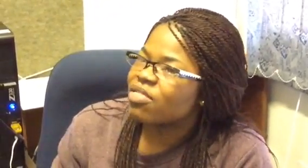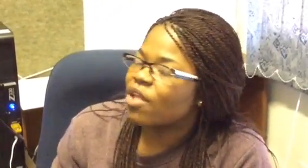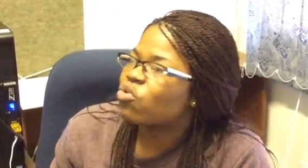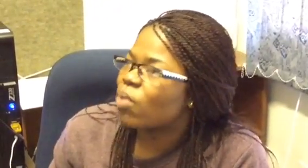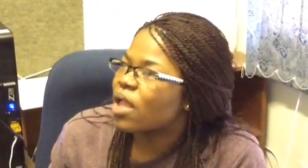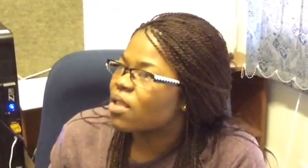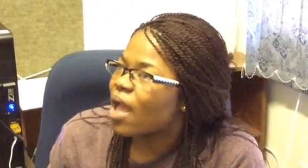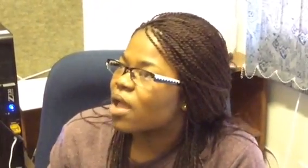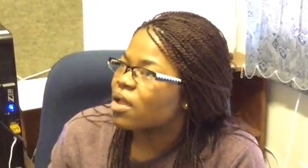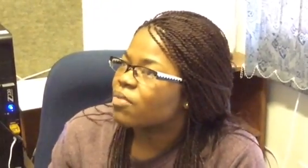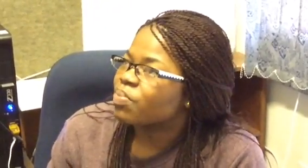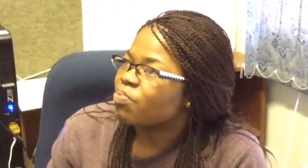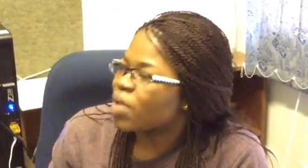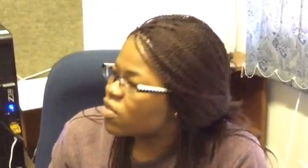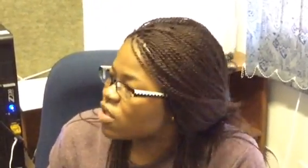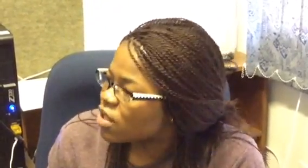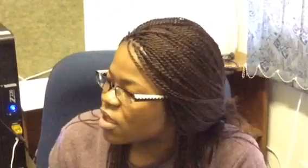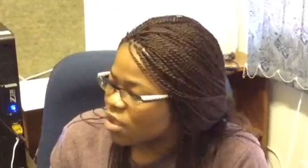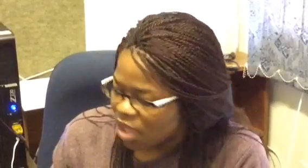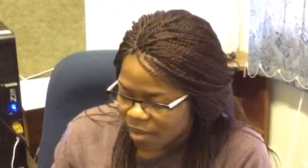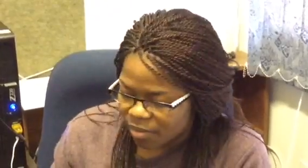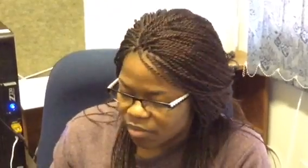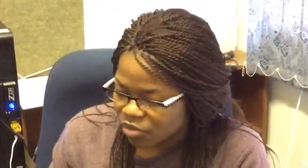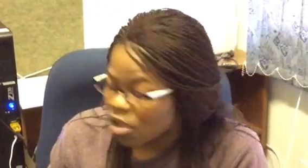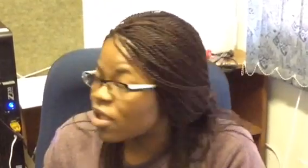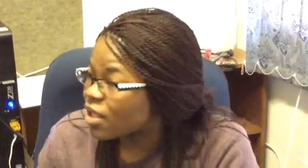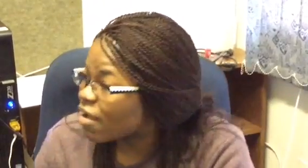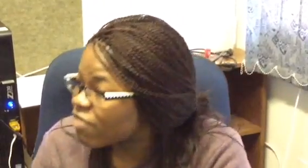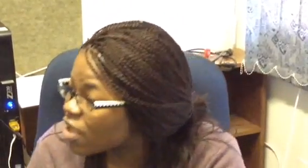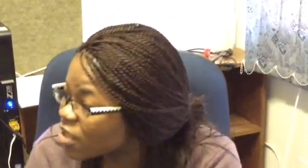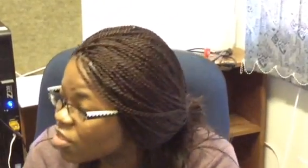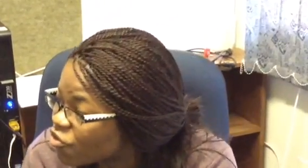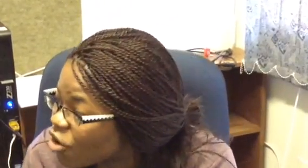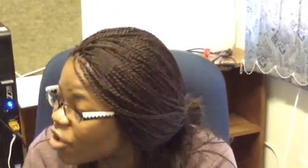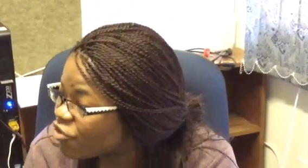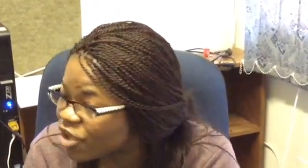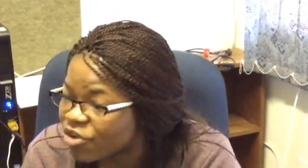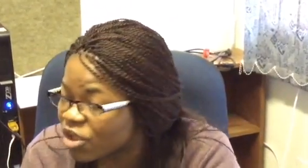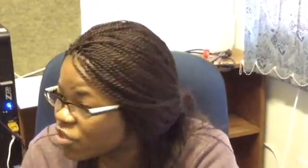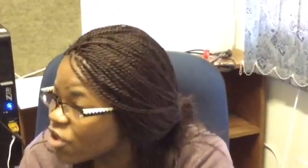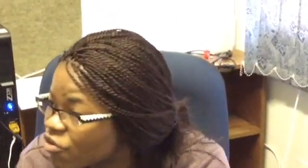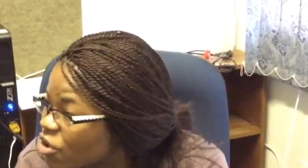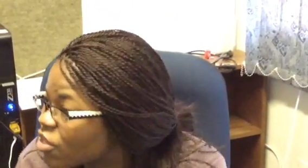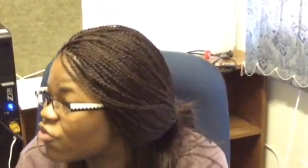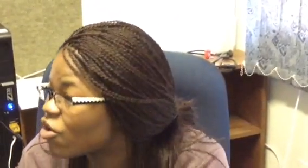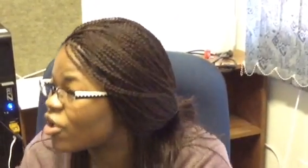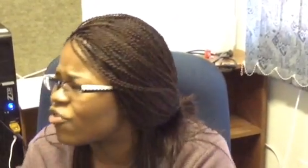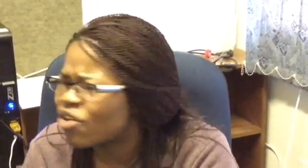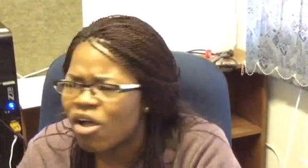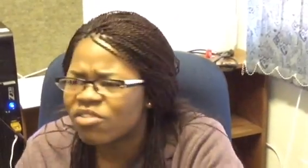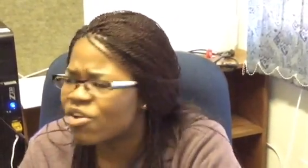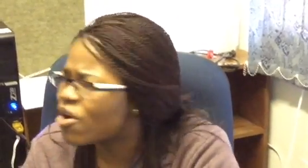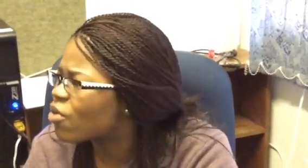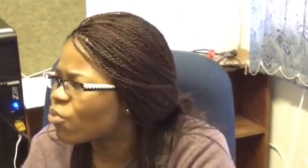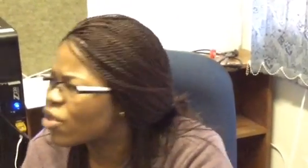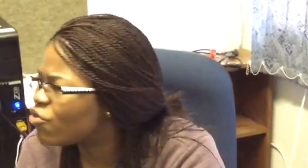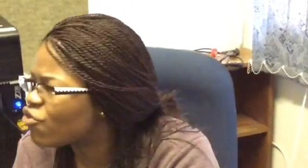that's when i basically um started loving this geology research on this geology asked around what do